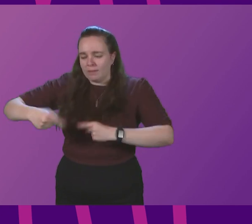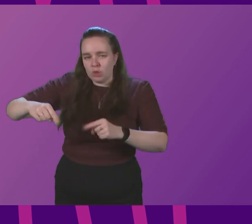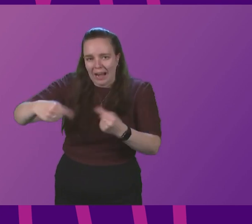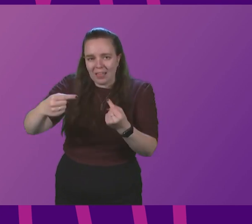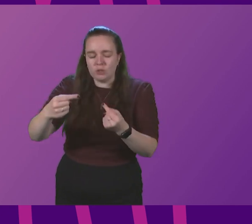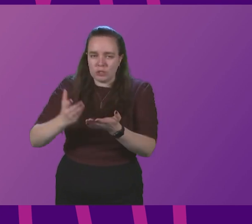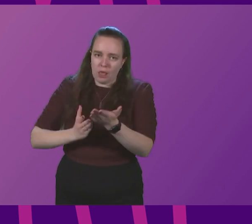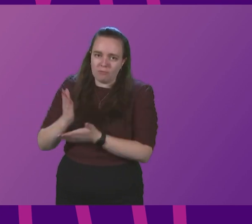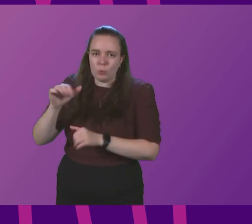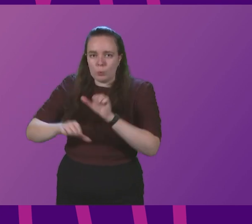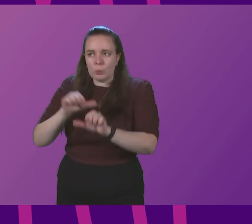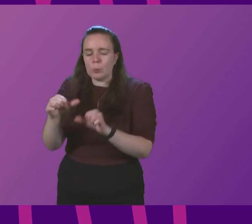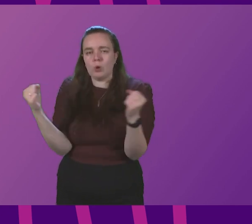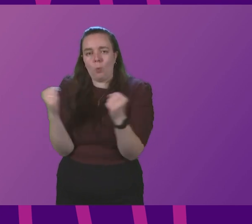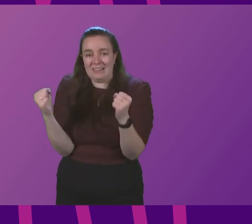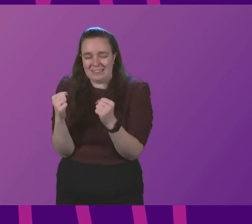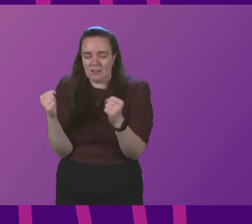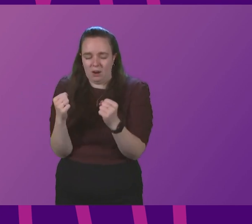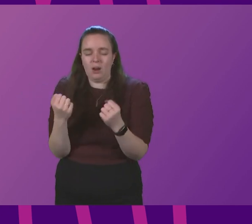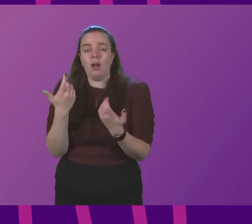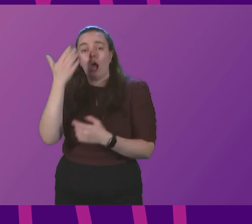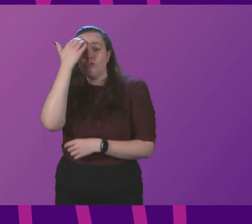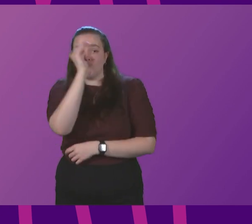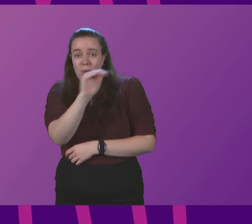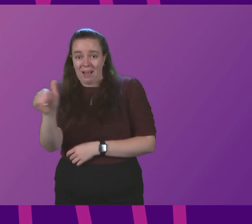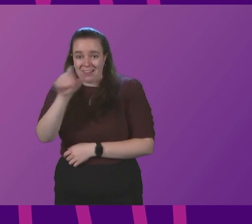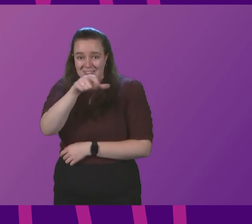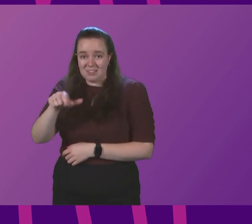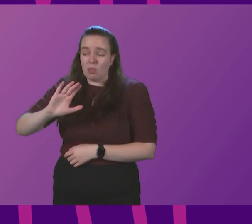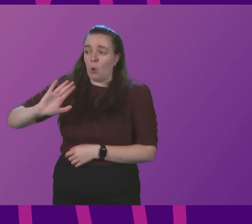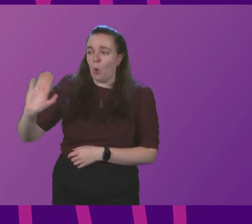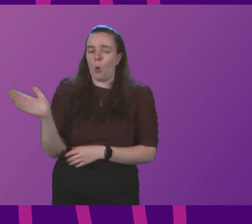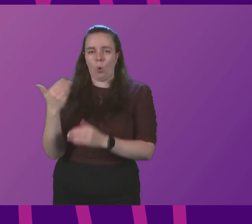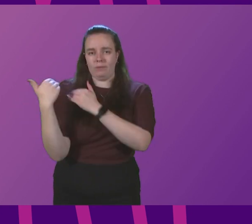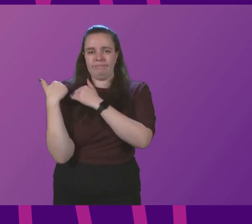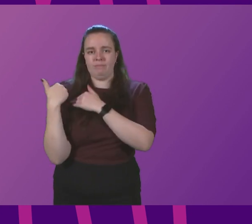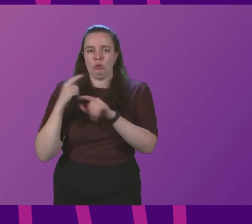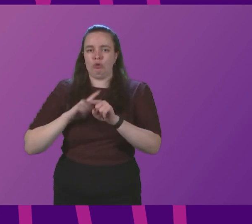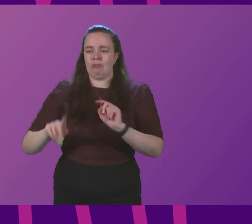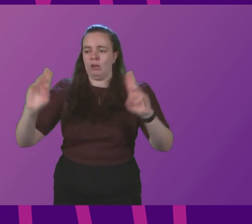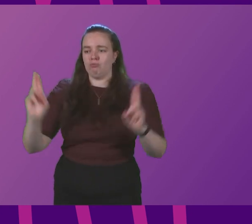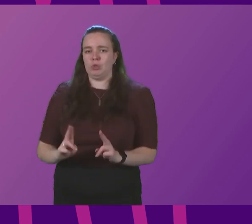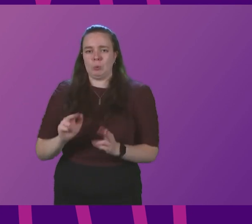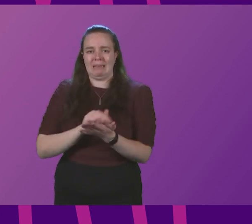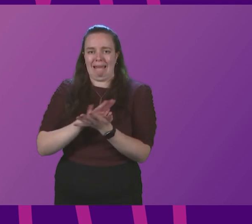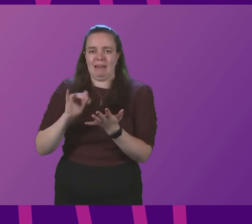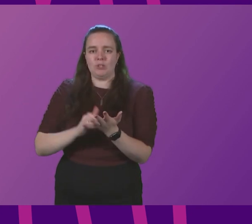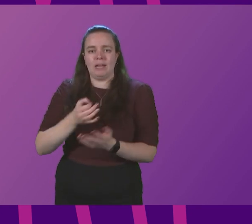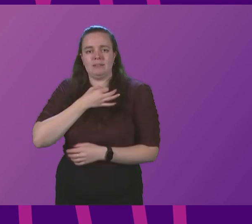as we go through this winter and remind people that all of us have a part to play to help relieve the pressure on the NHS.